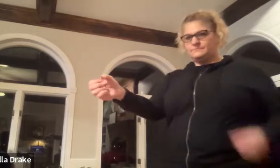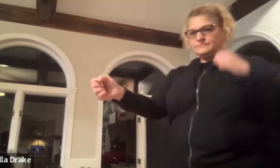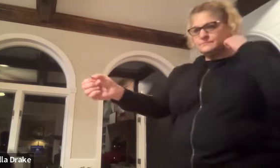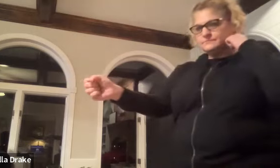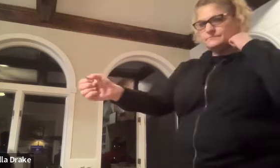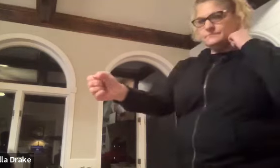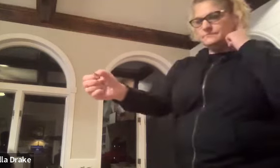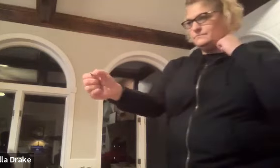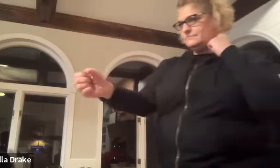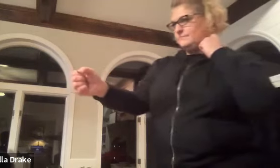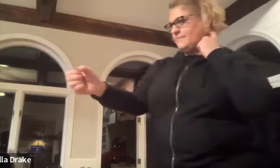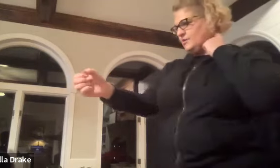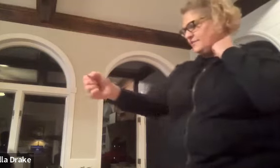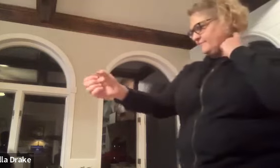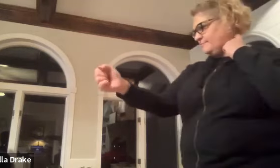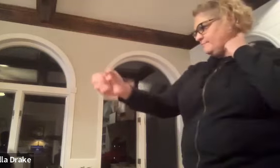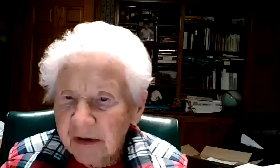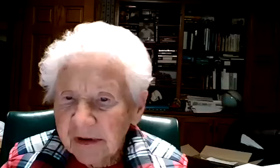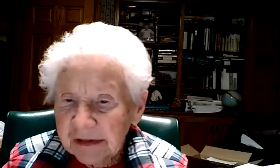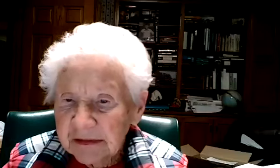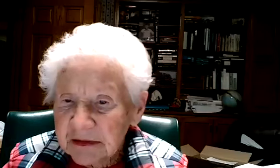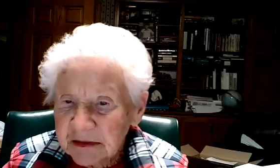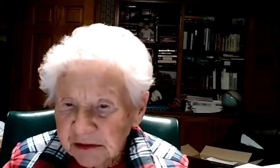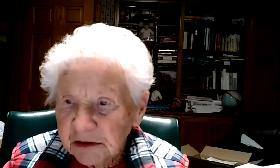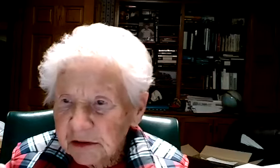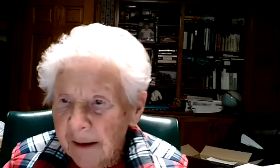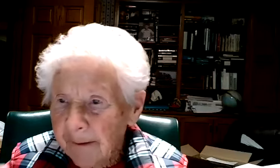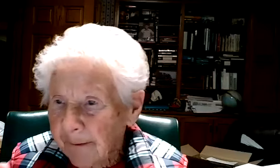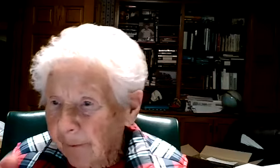milk how do you ask do you want